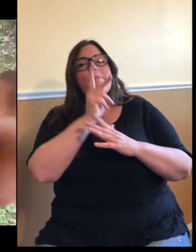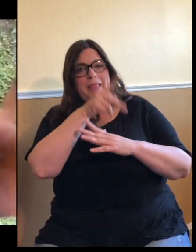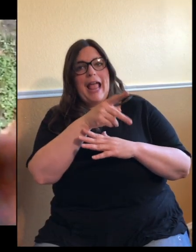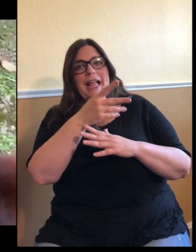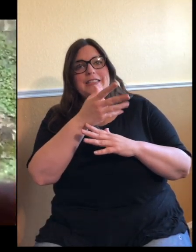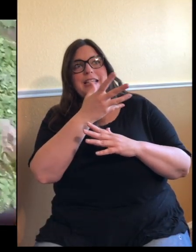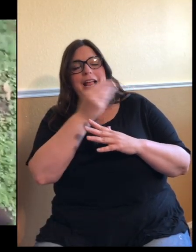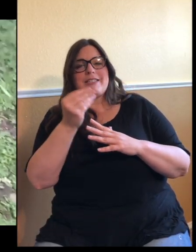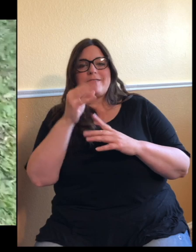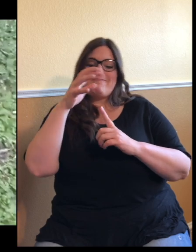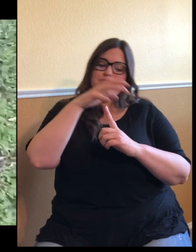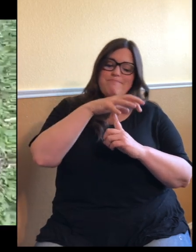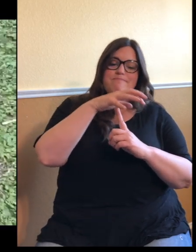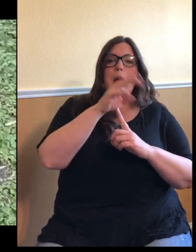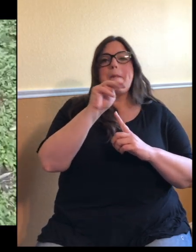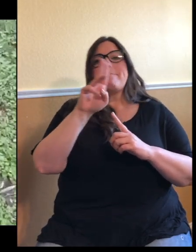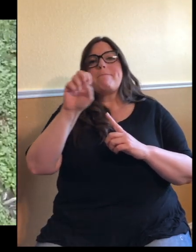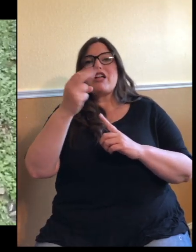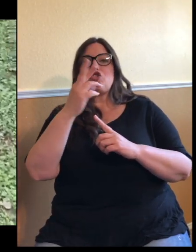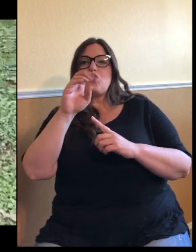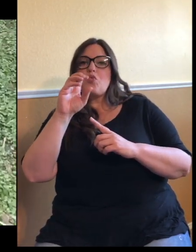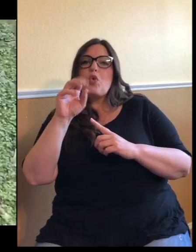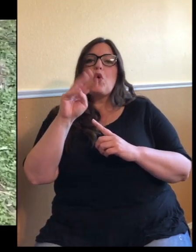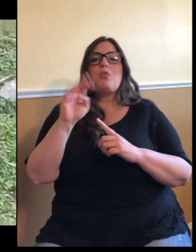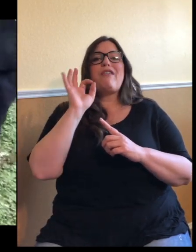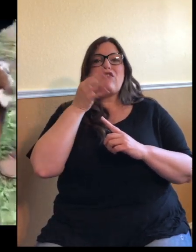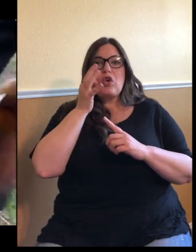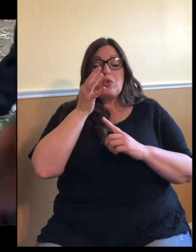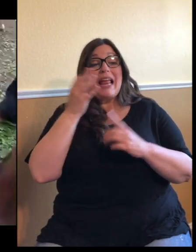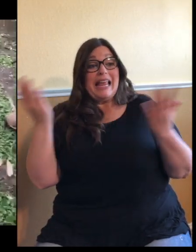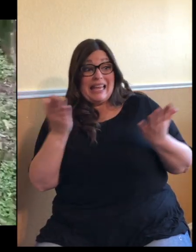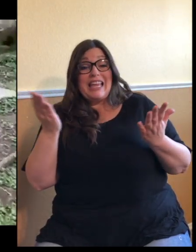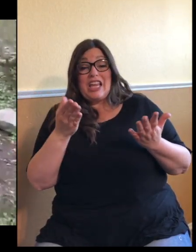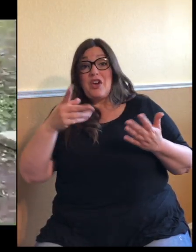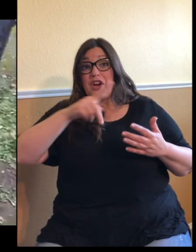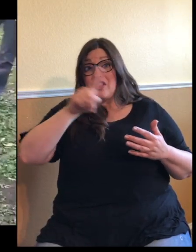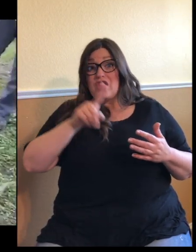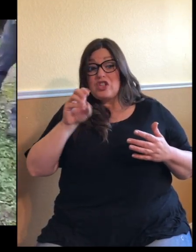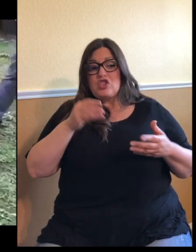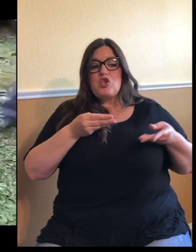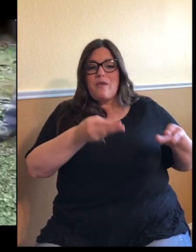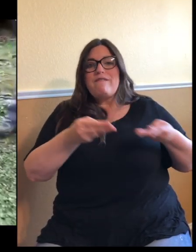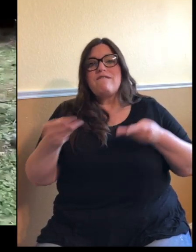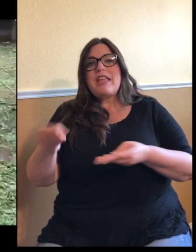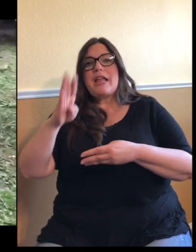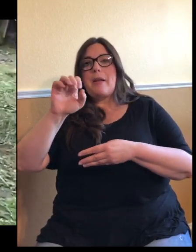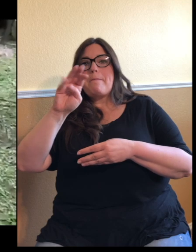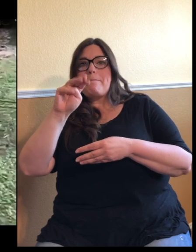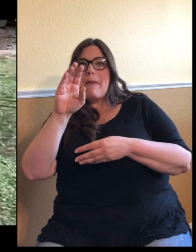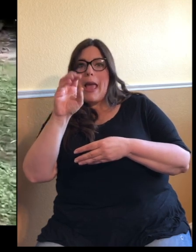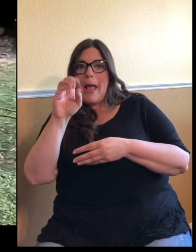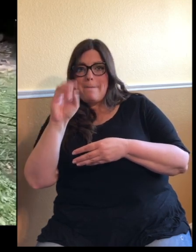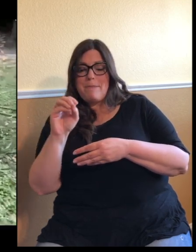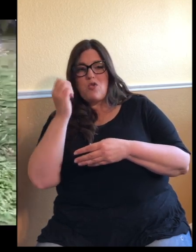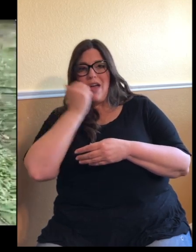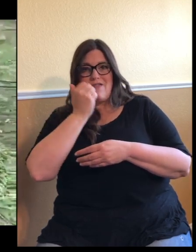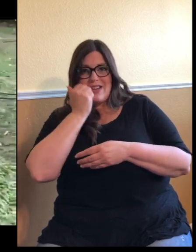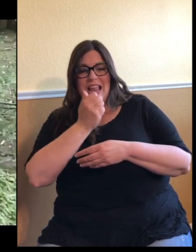bamboo in the park and give that to them every day. We also feed them a prepared leaf eater biscuit. It has all the calories and nutrients they